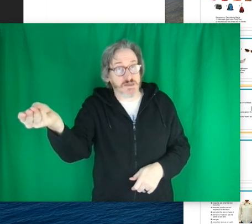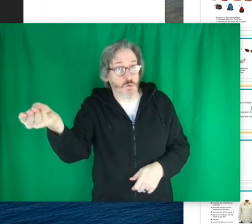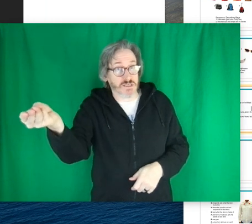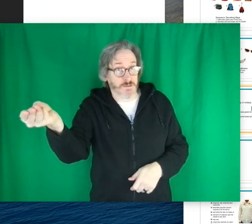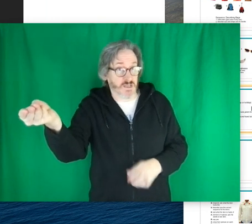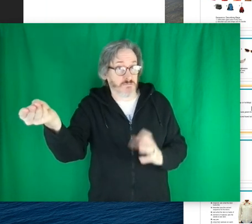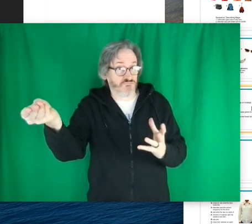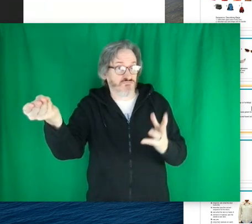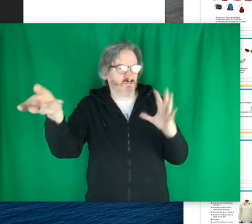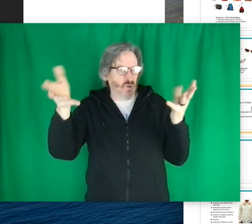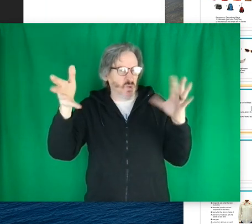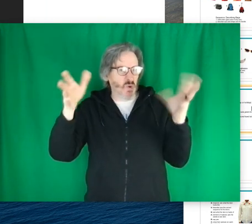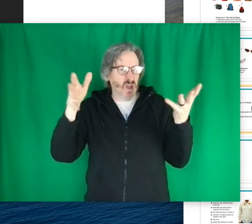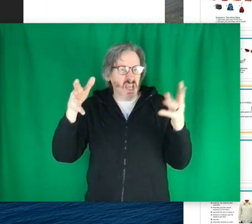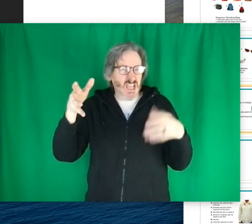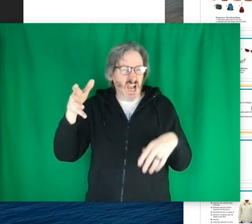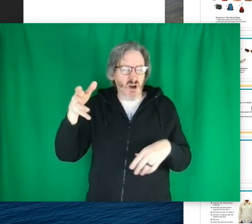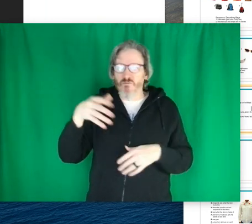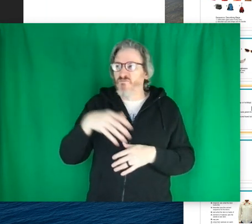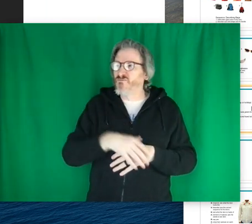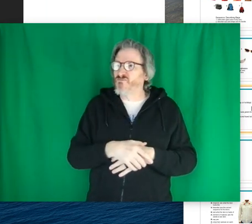give someone something. So